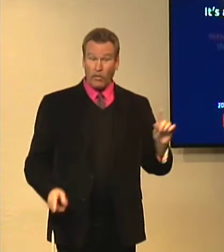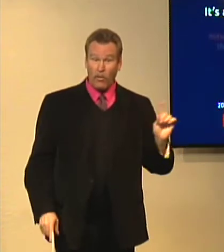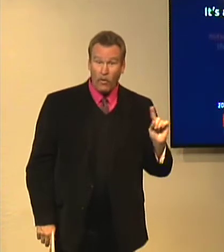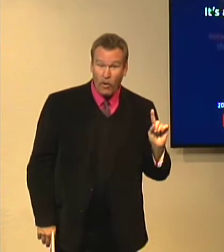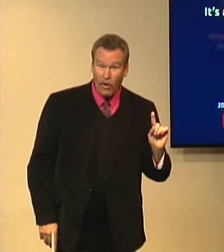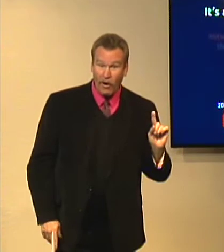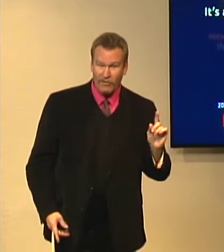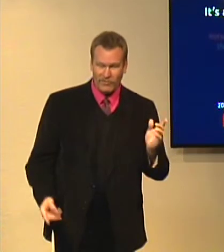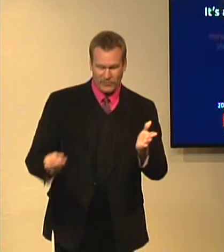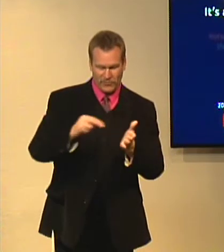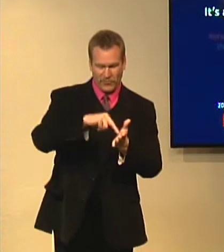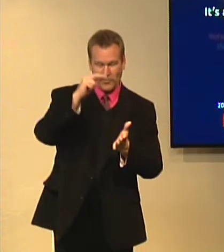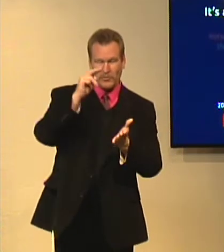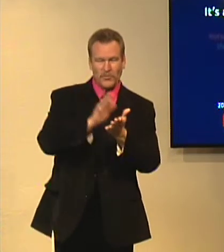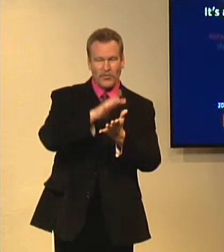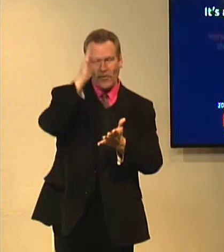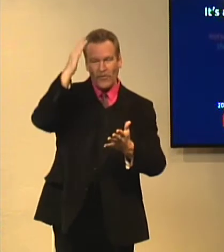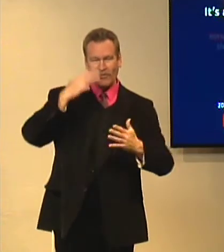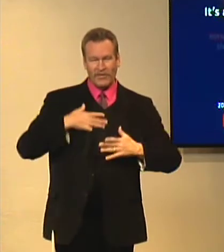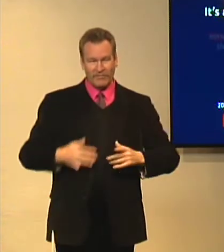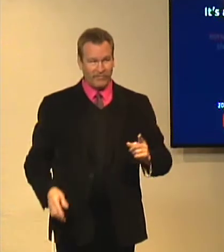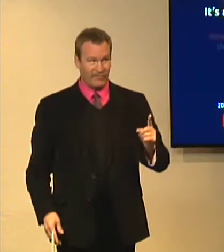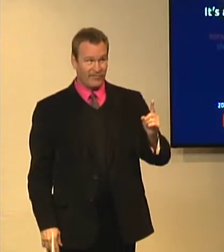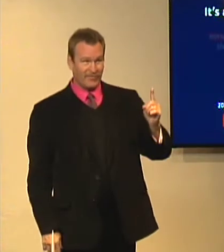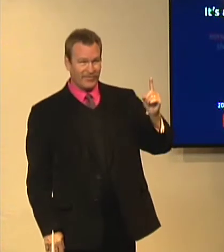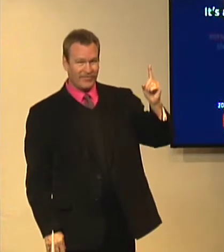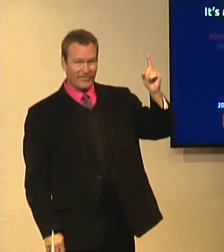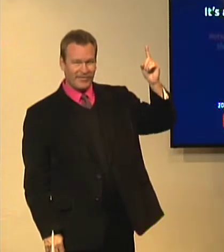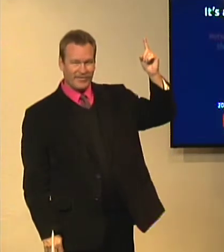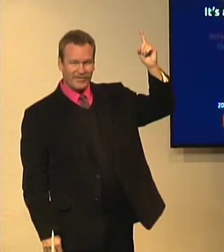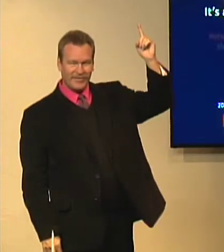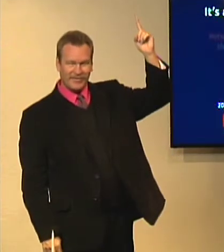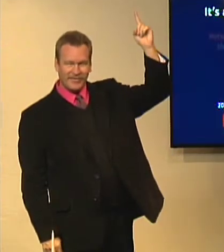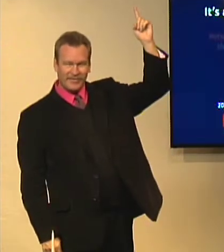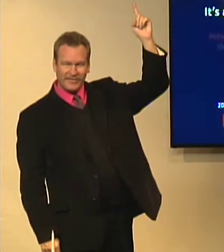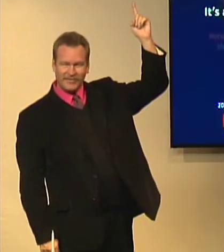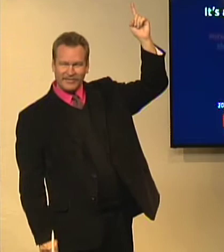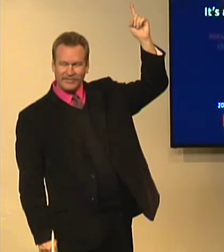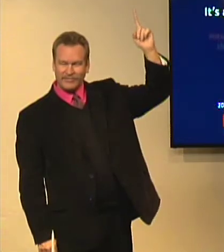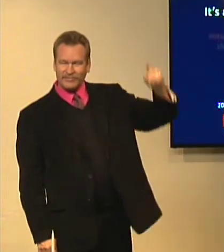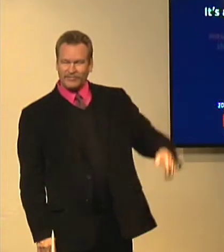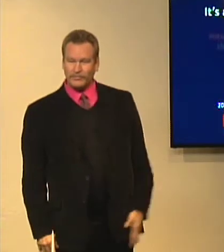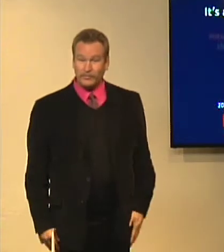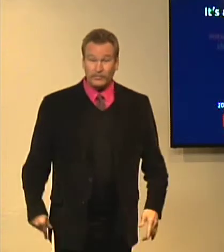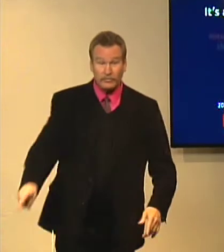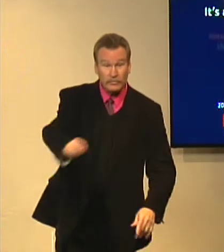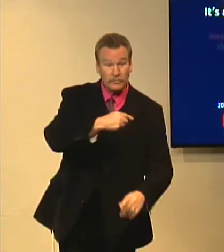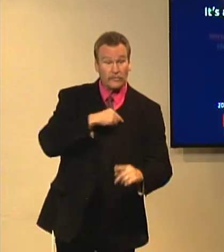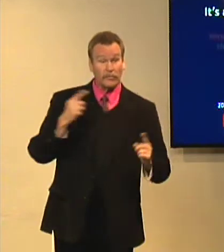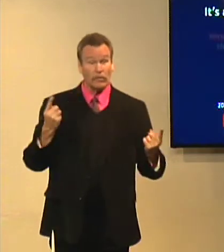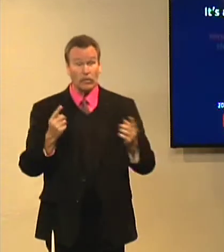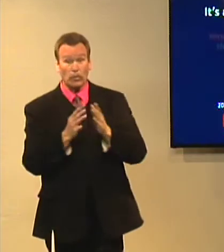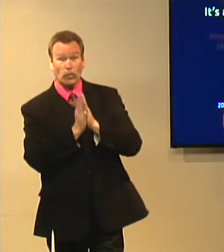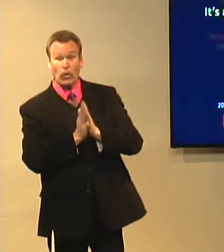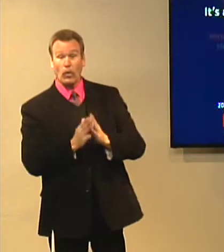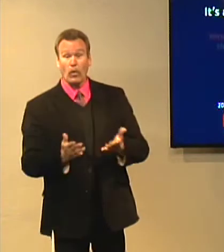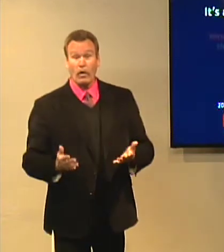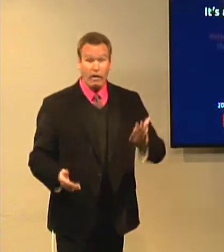Where is his body? His body has been resurrection. He has a glorified body. He has ascended to heaven. heaven. So,